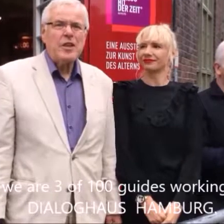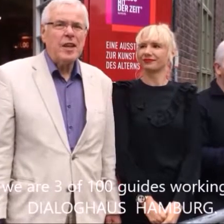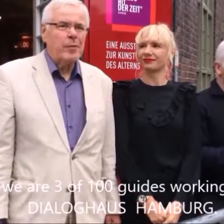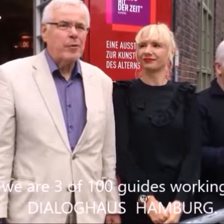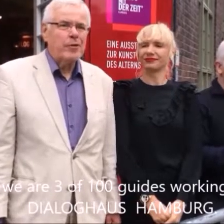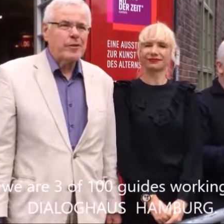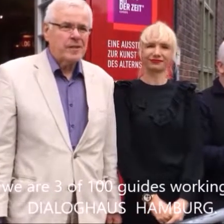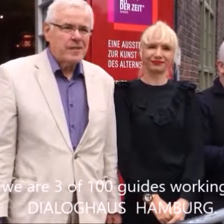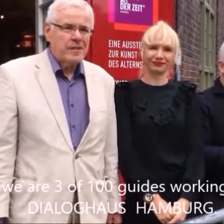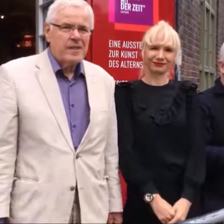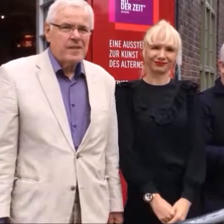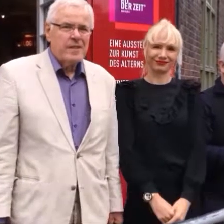in Hamburg.